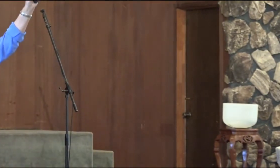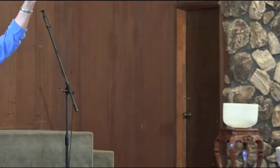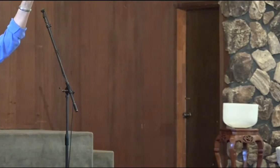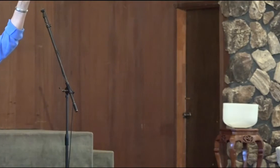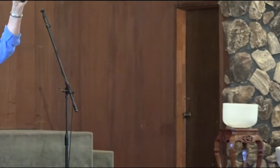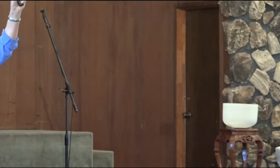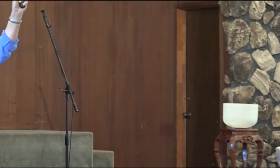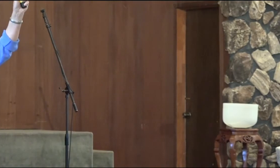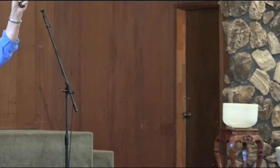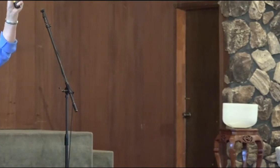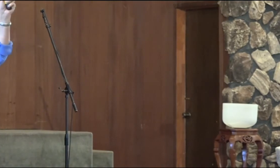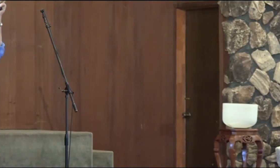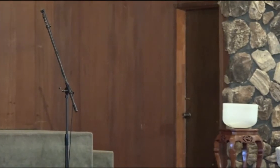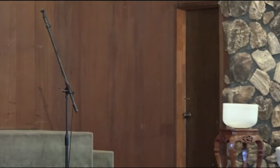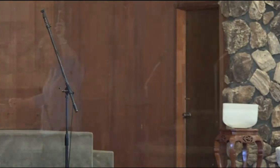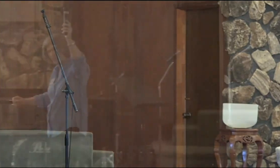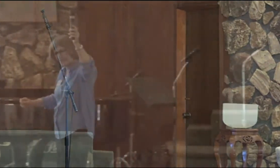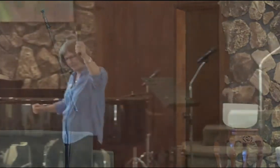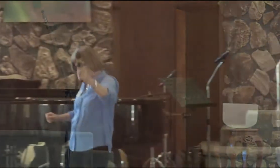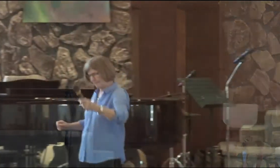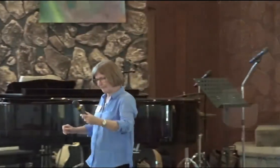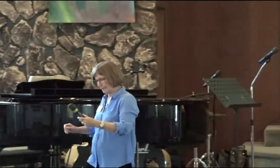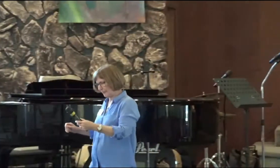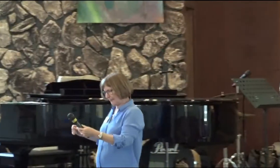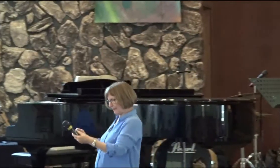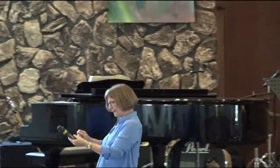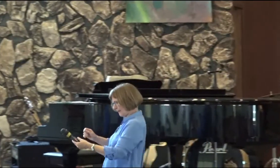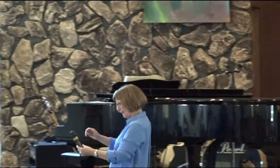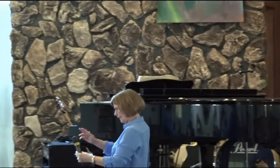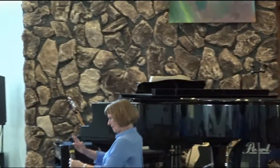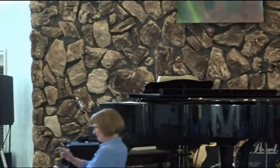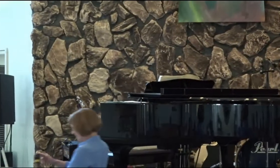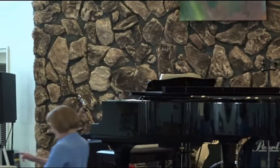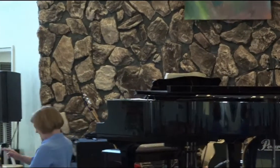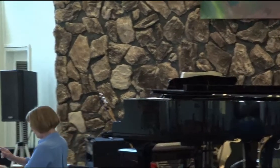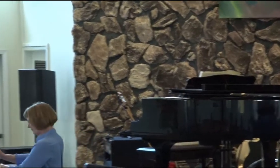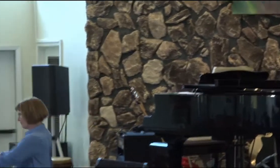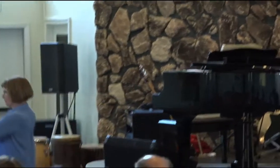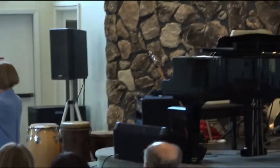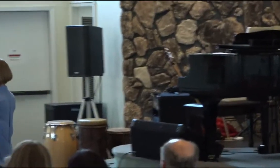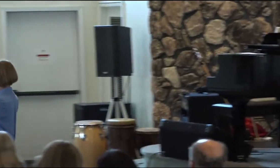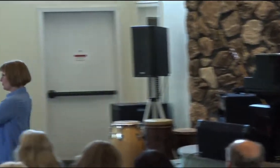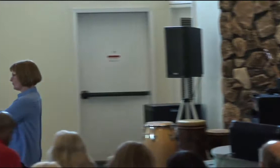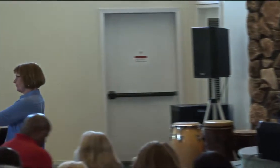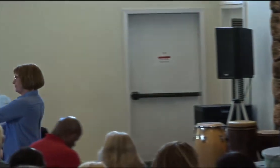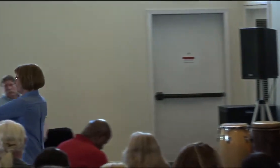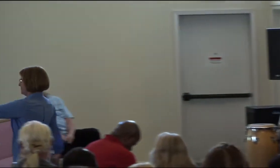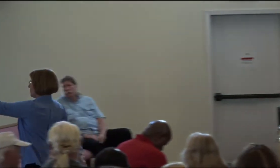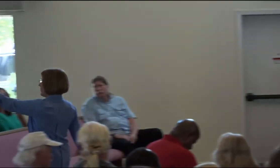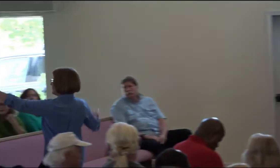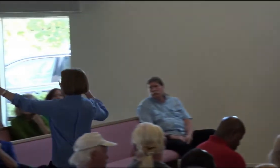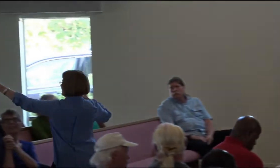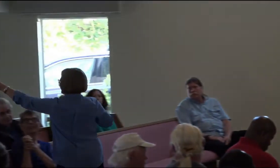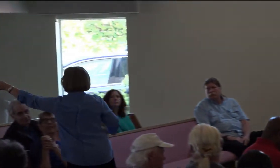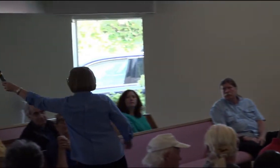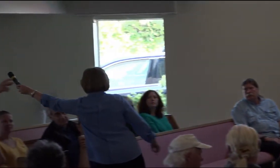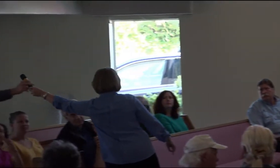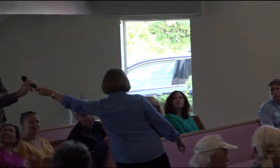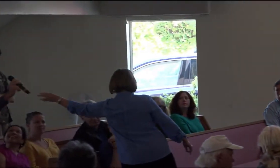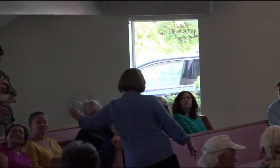until you don't have to do that thing anymore. I'll say it again. You only have to do what